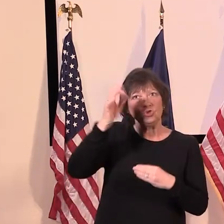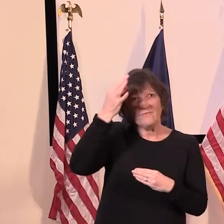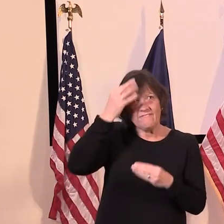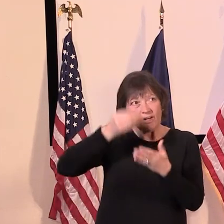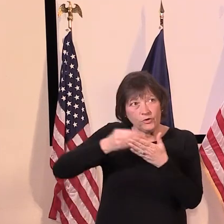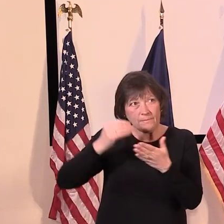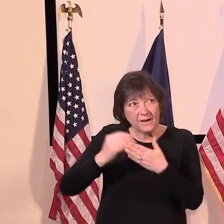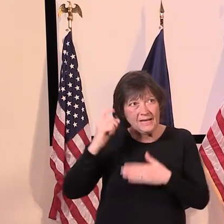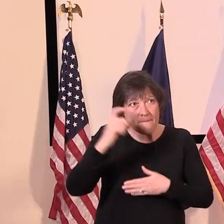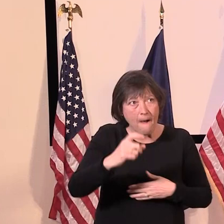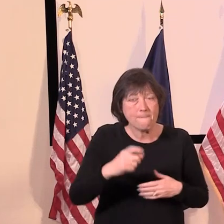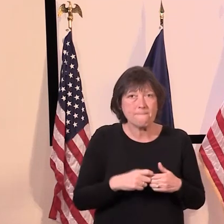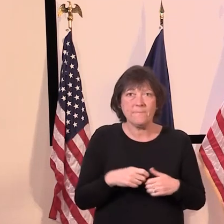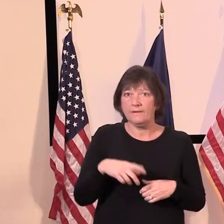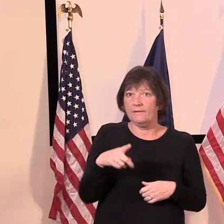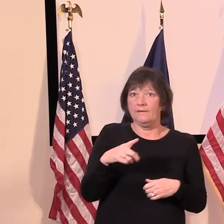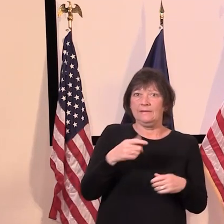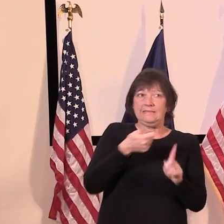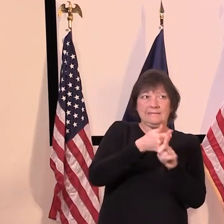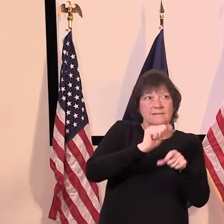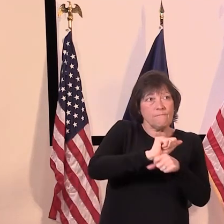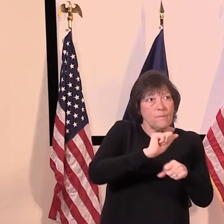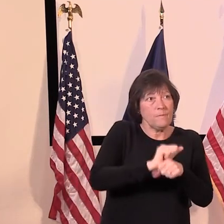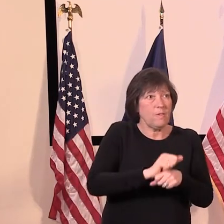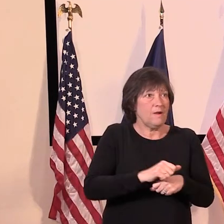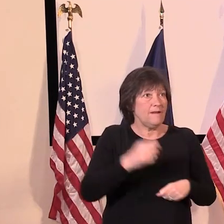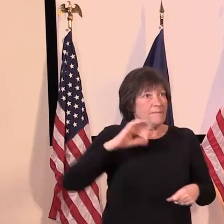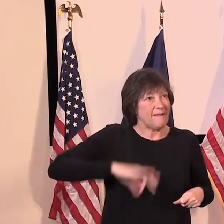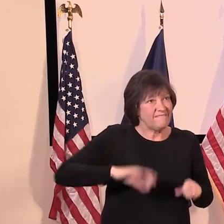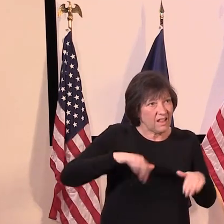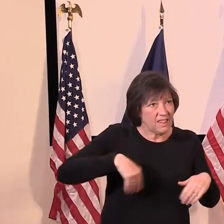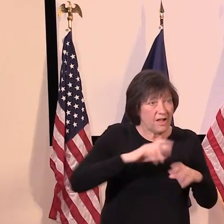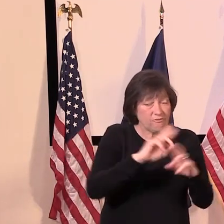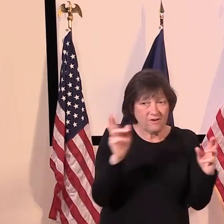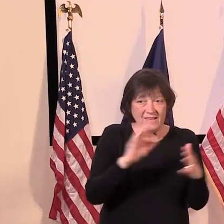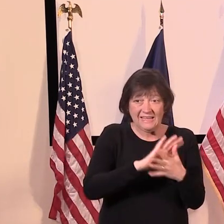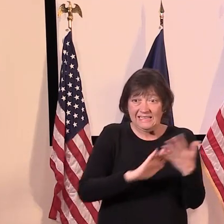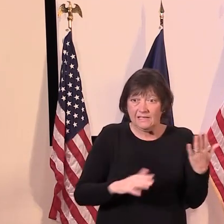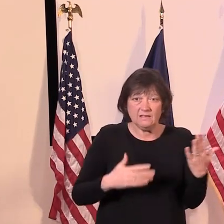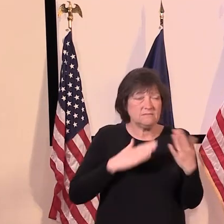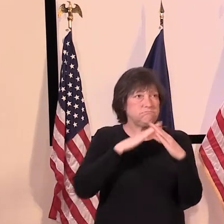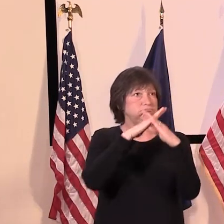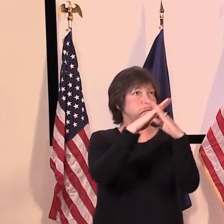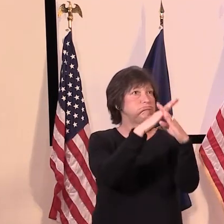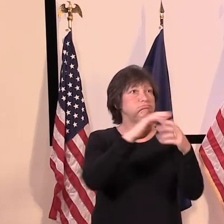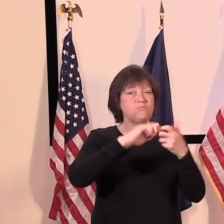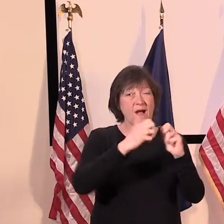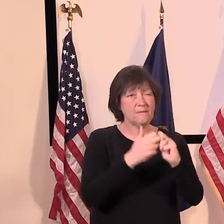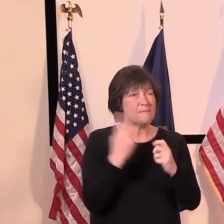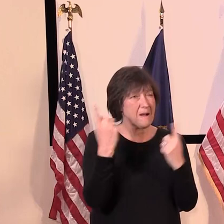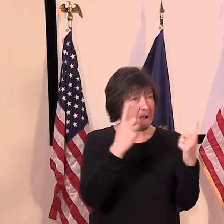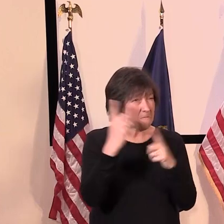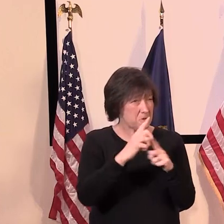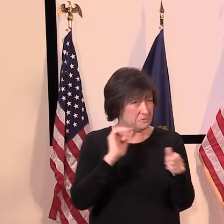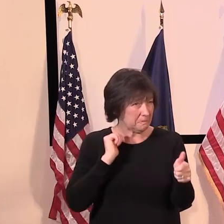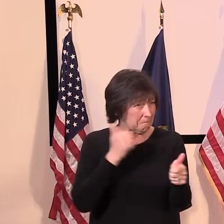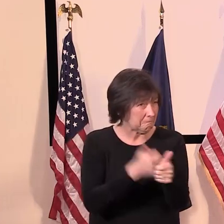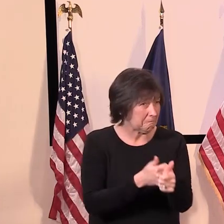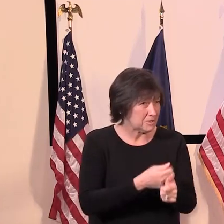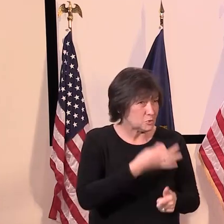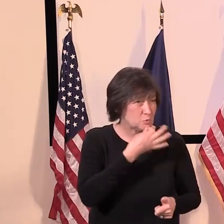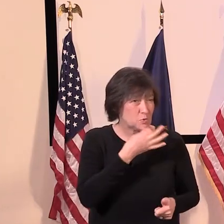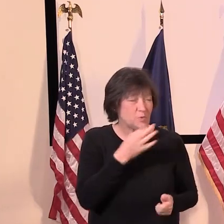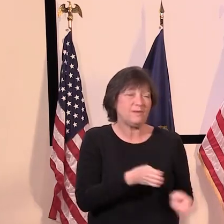not taking applicants or it's not ready and they're not getting their benefits. Um, so I was just wondering about that. Is it backed up and everything? Um,